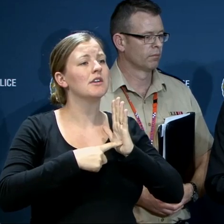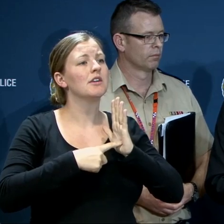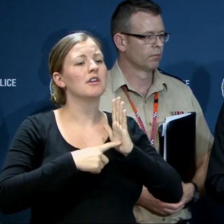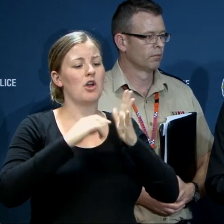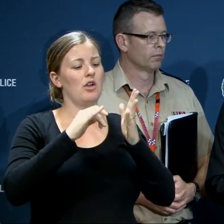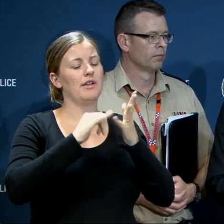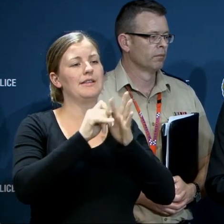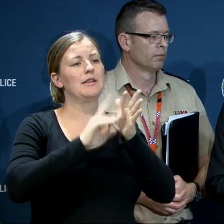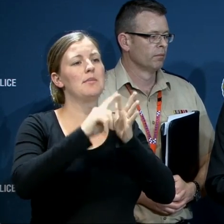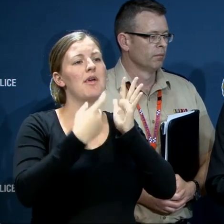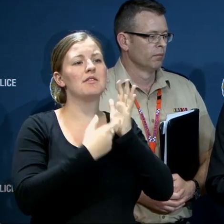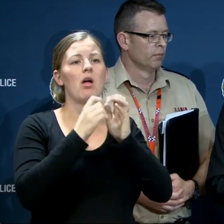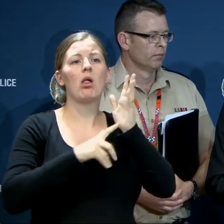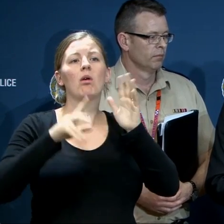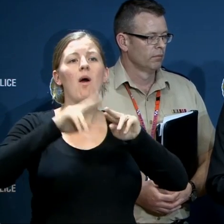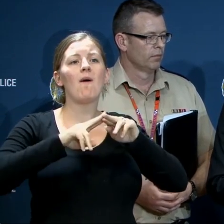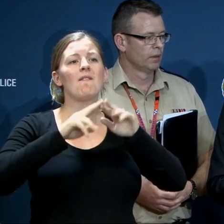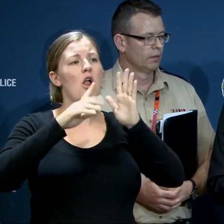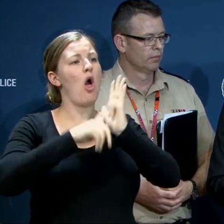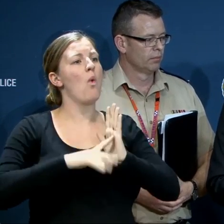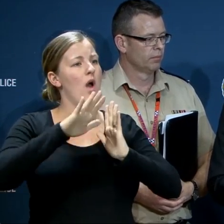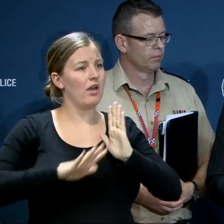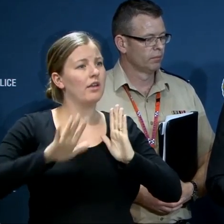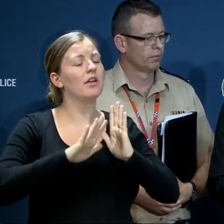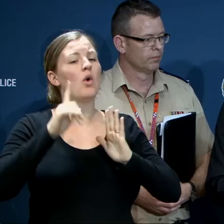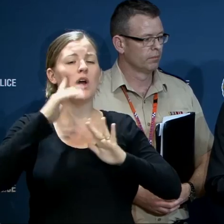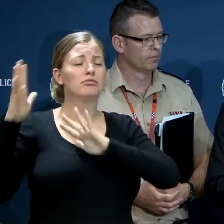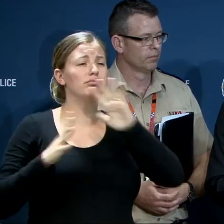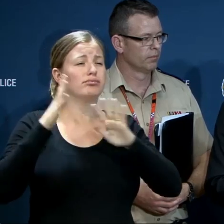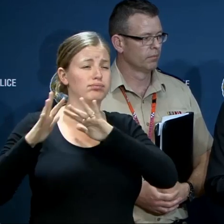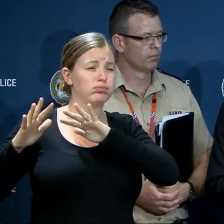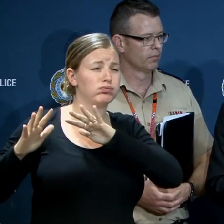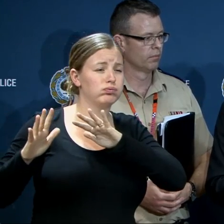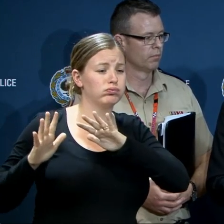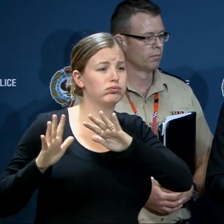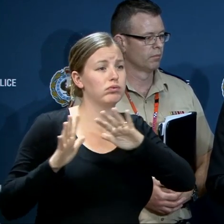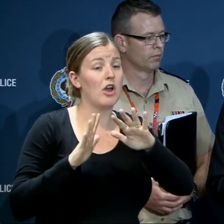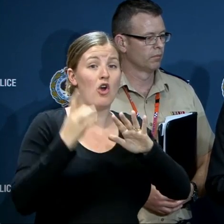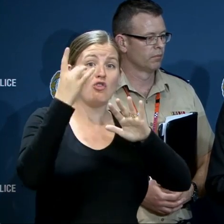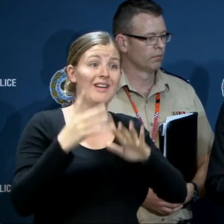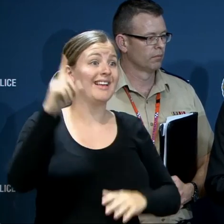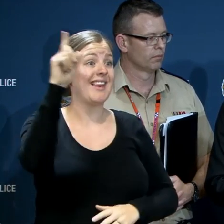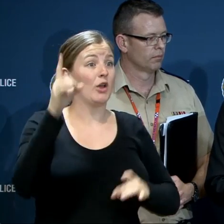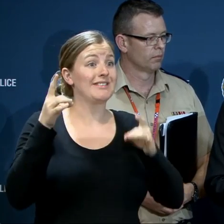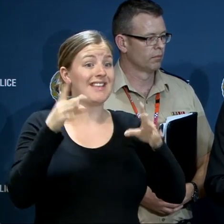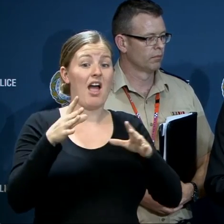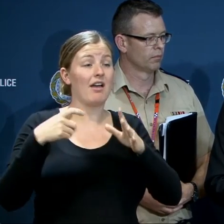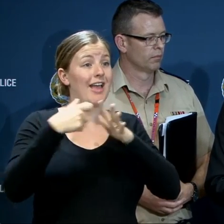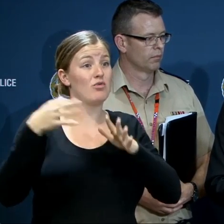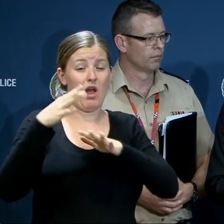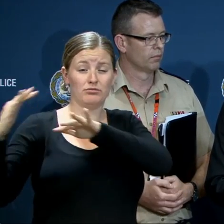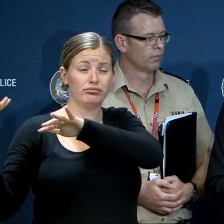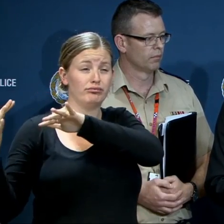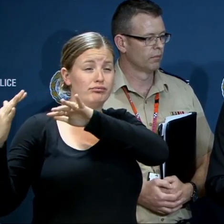of the Spencer Gulf and into Investigator Strait. As the low moves closer and in fact as it's already moving over Kangaroo